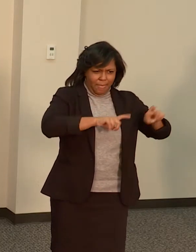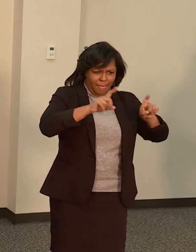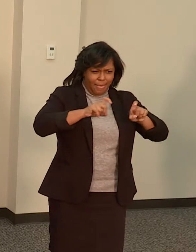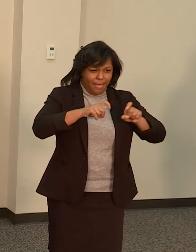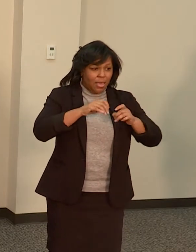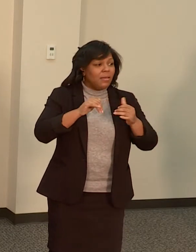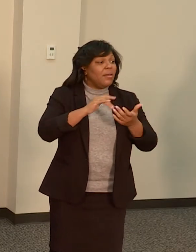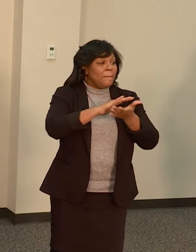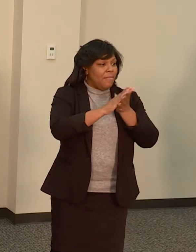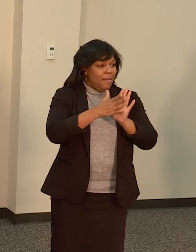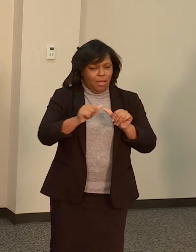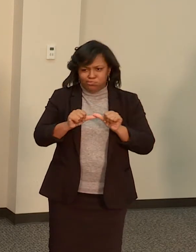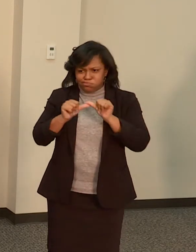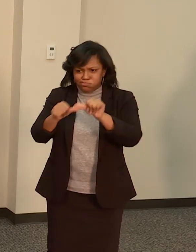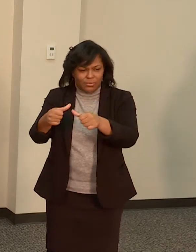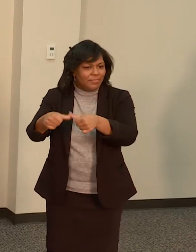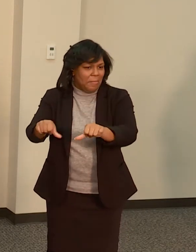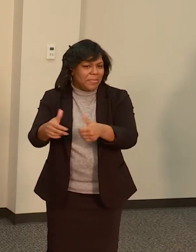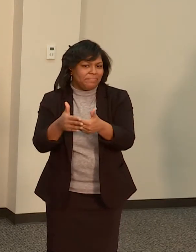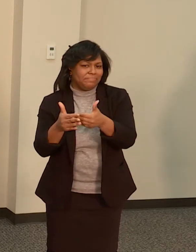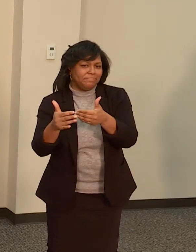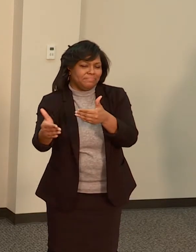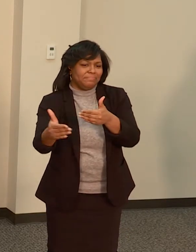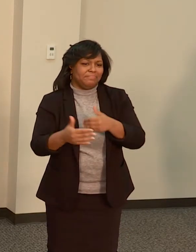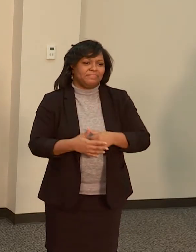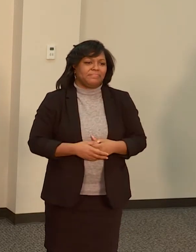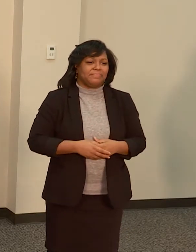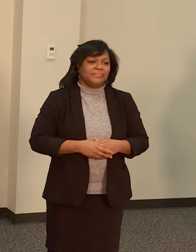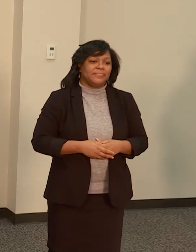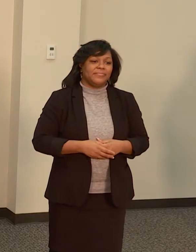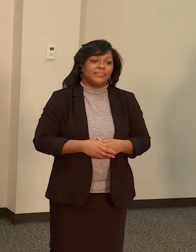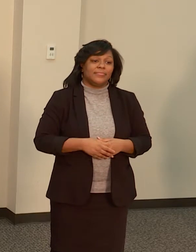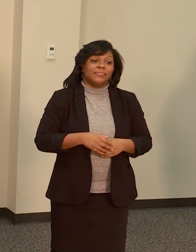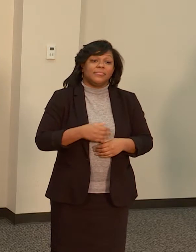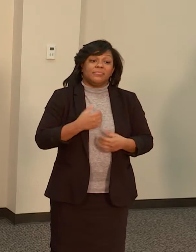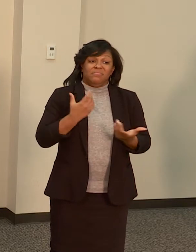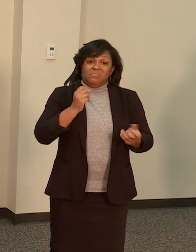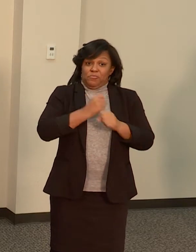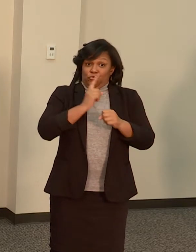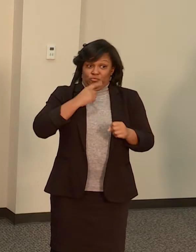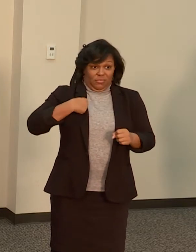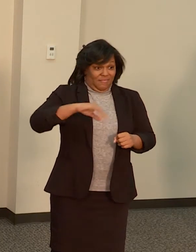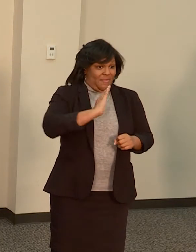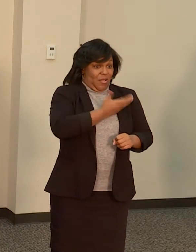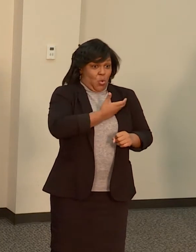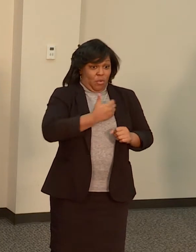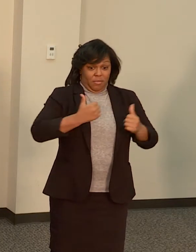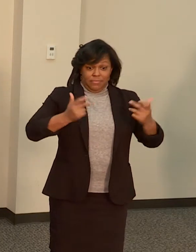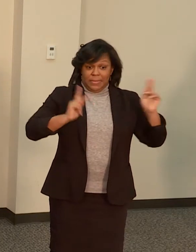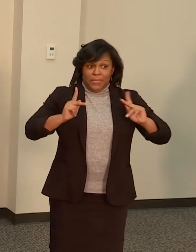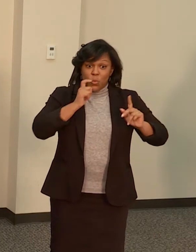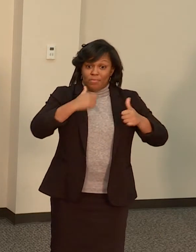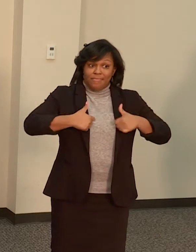even more imperative that we ensure our youngest residents have an equitable chance at success in life.